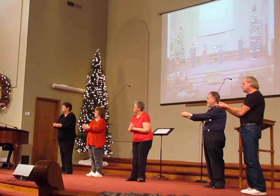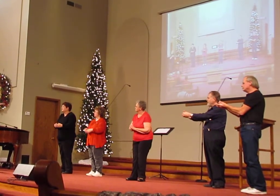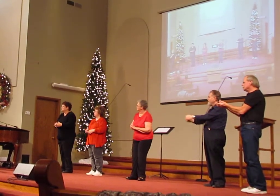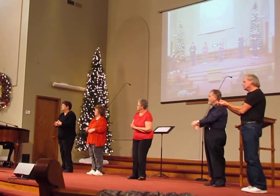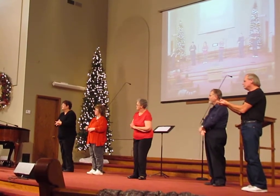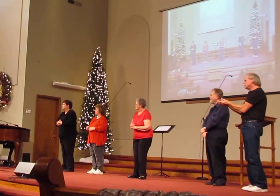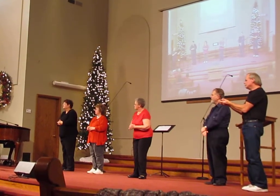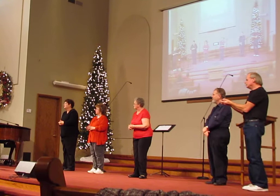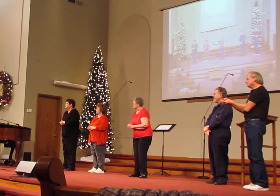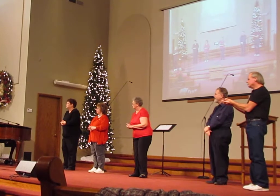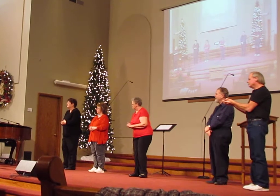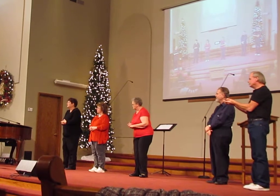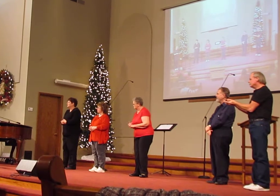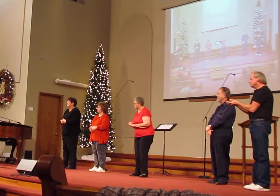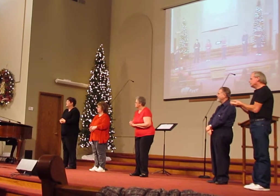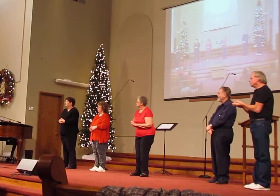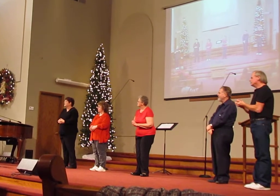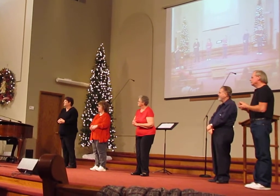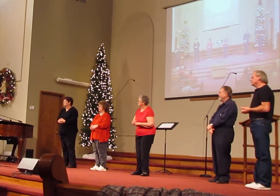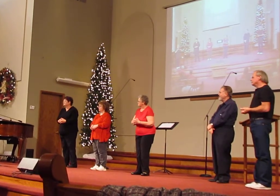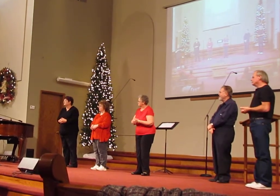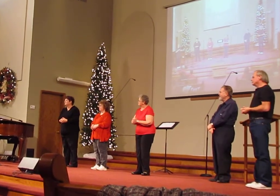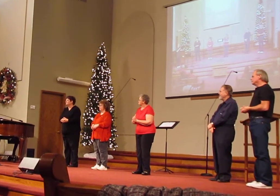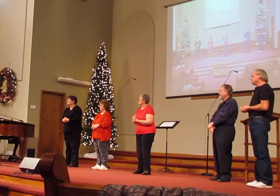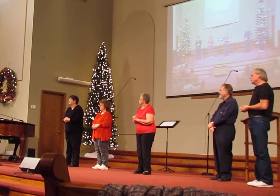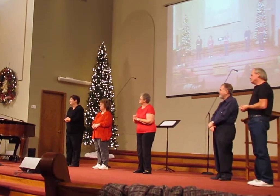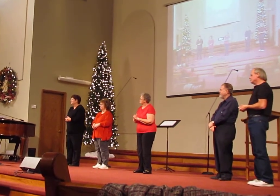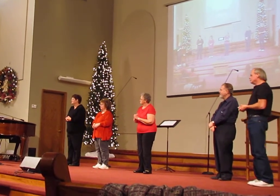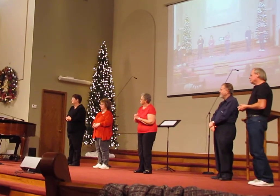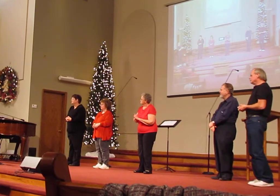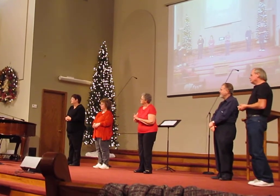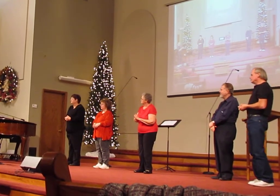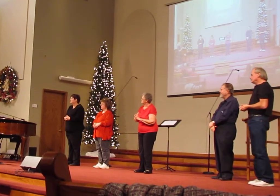Please sing along as we do the signs for Silent Night one more time.